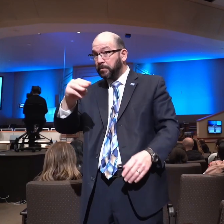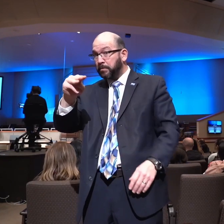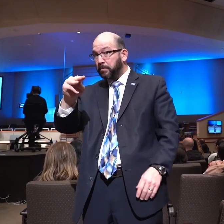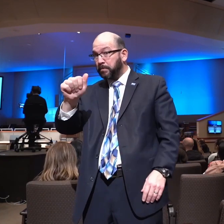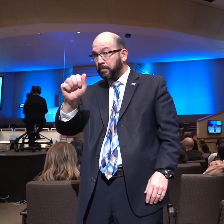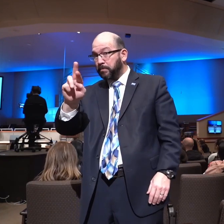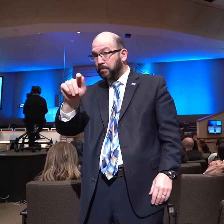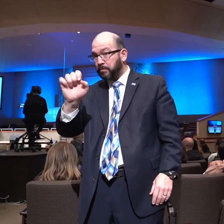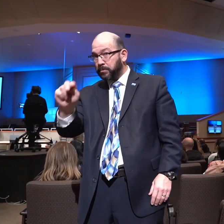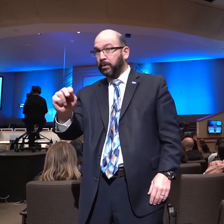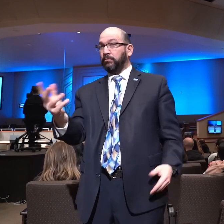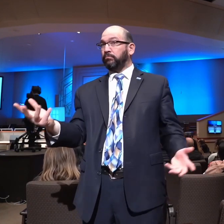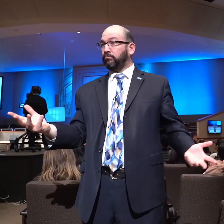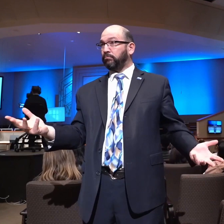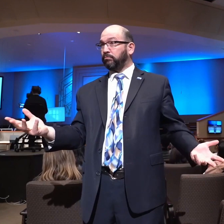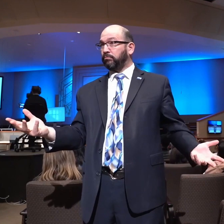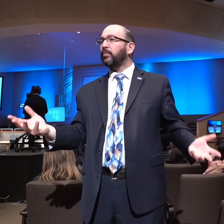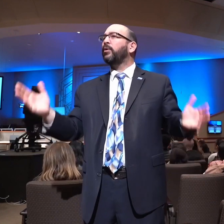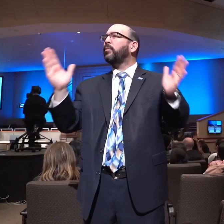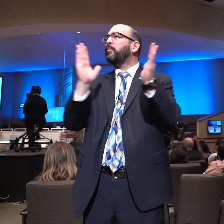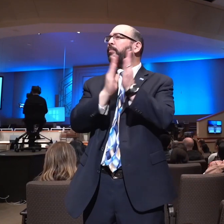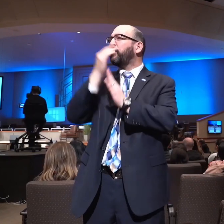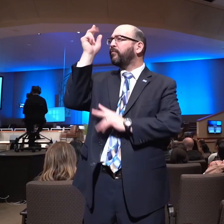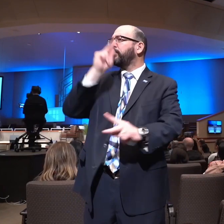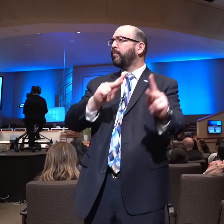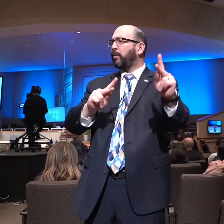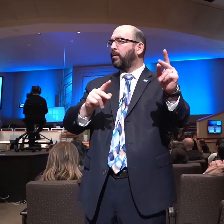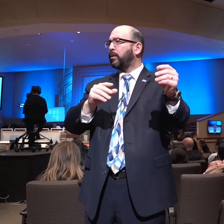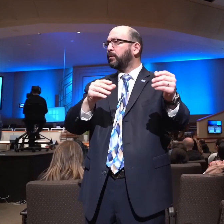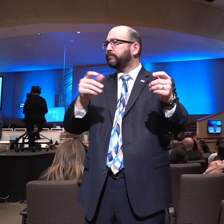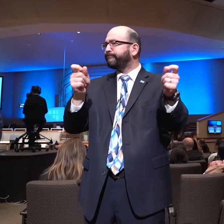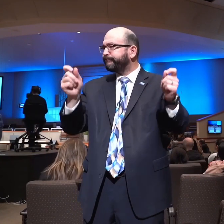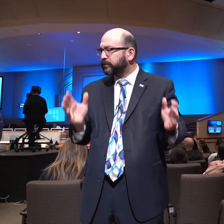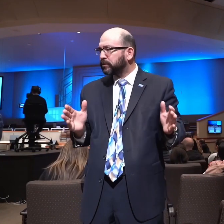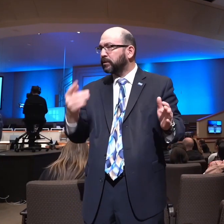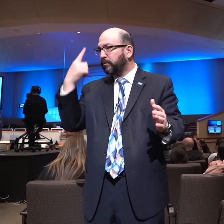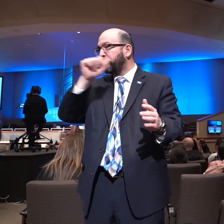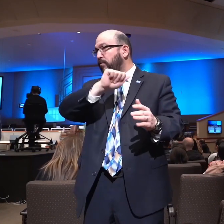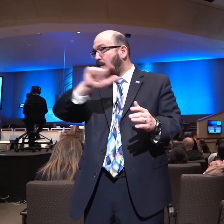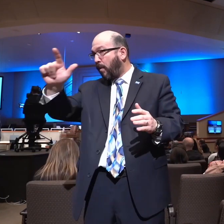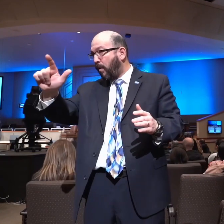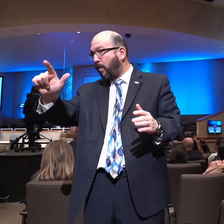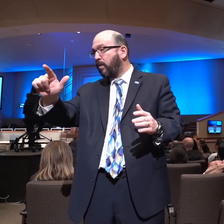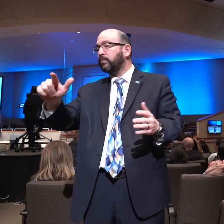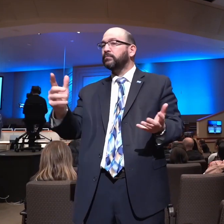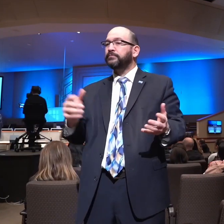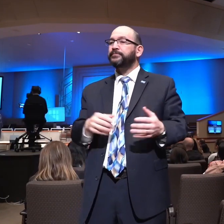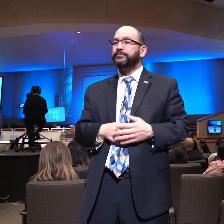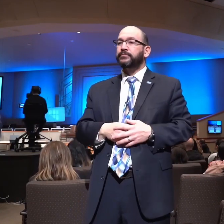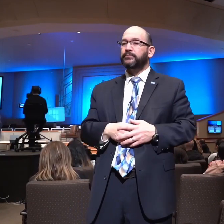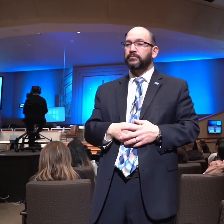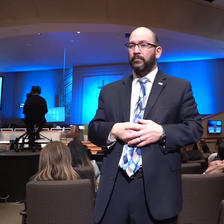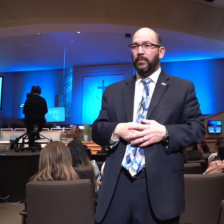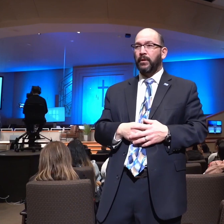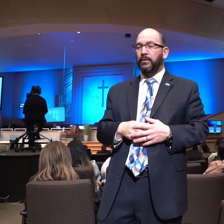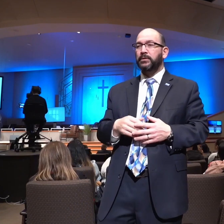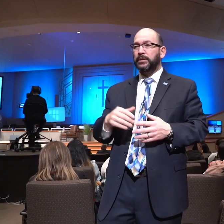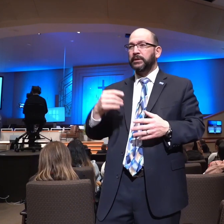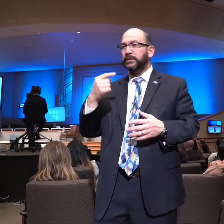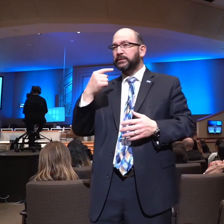Prayer. Pray for those that are in authority and pray for all men. Pray for those that are in authority. We see how to pray, we see who to pray